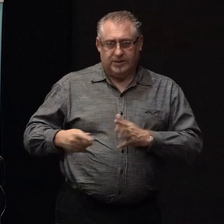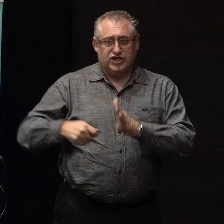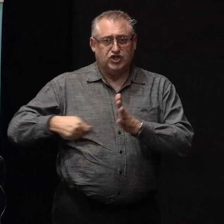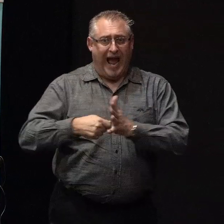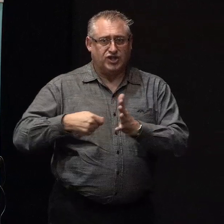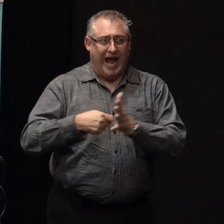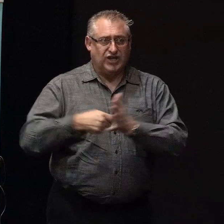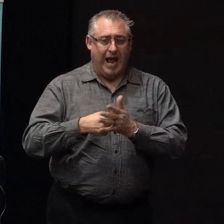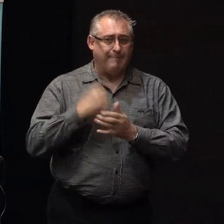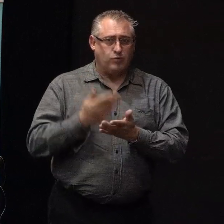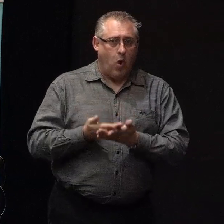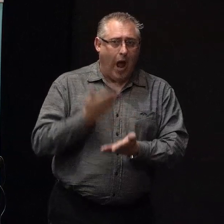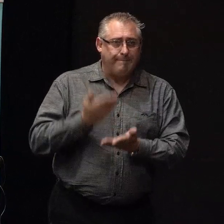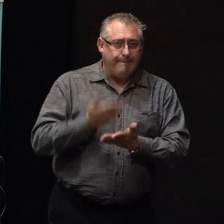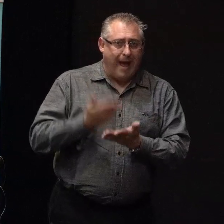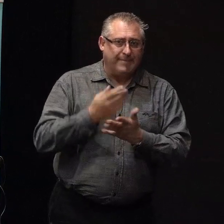find out where the kids were.